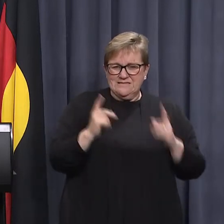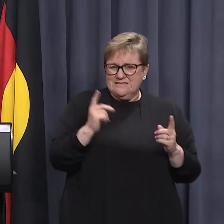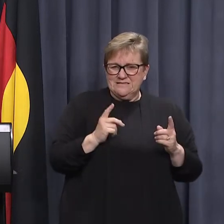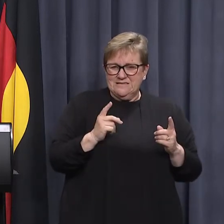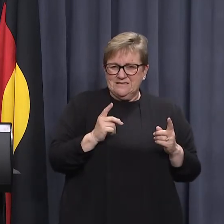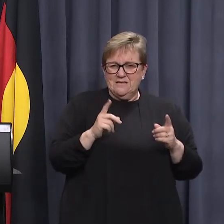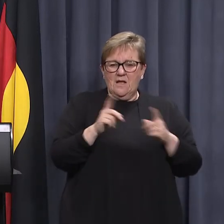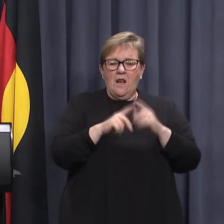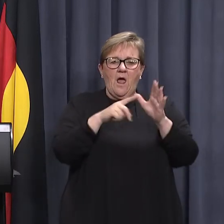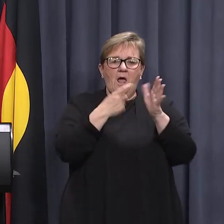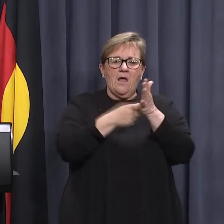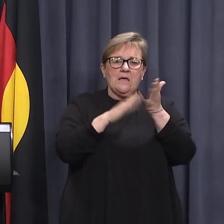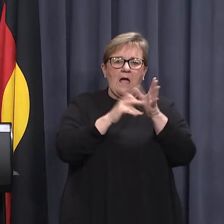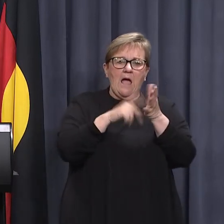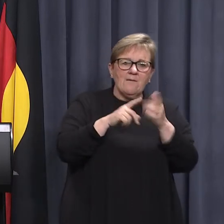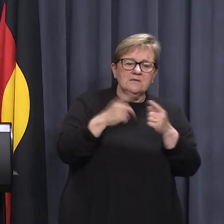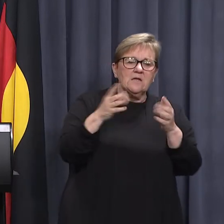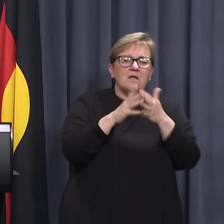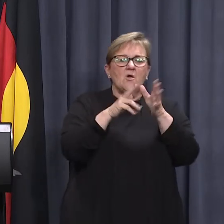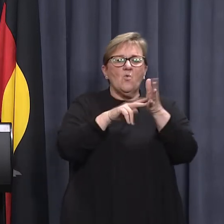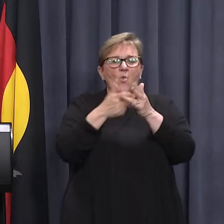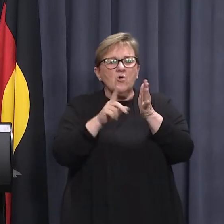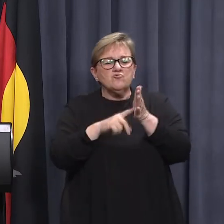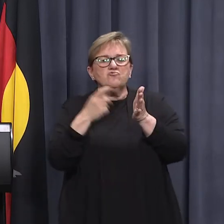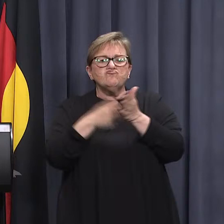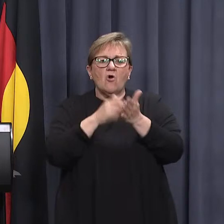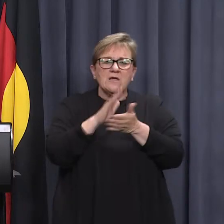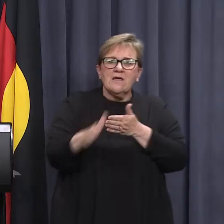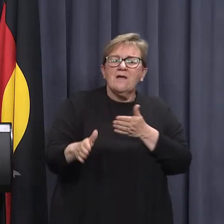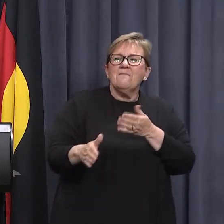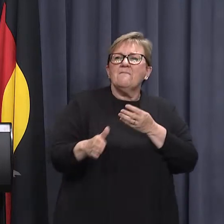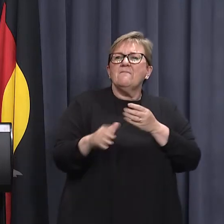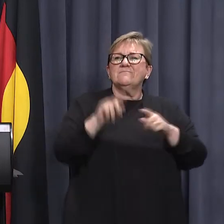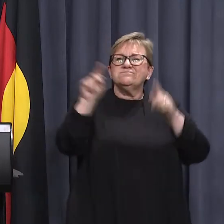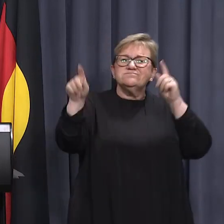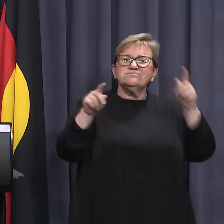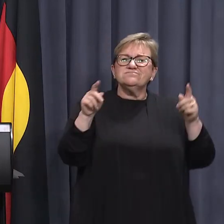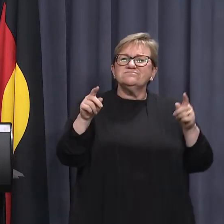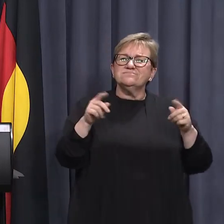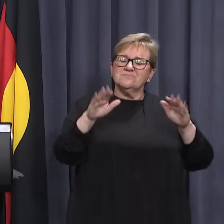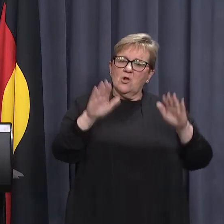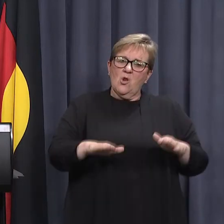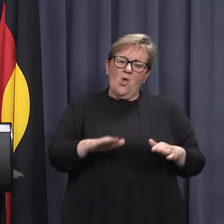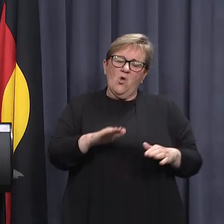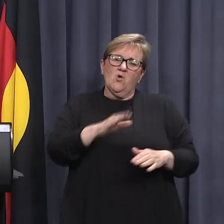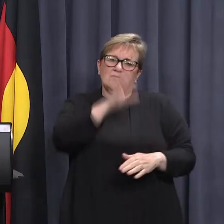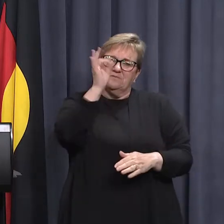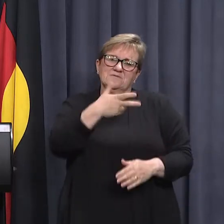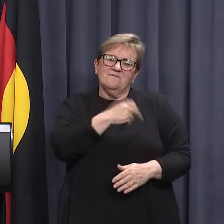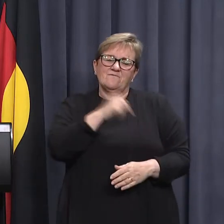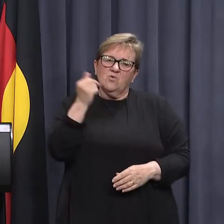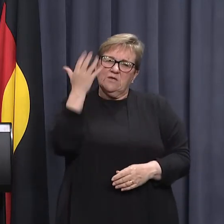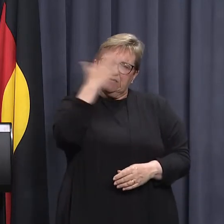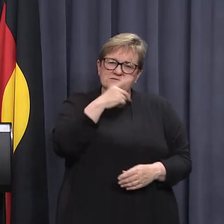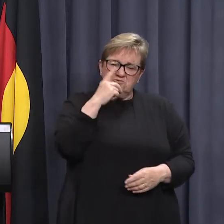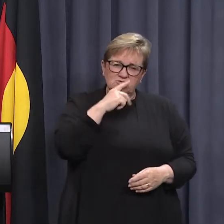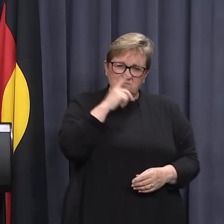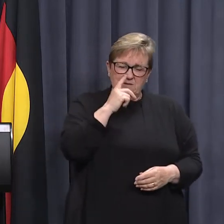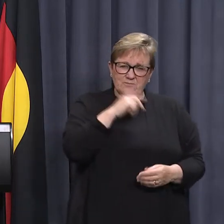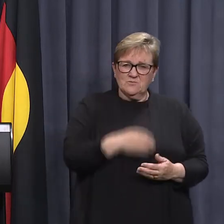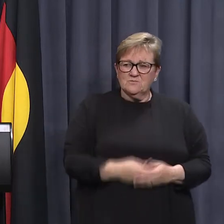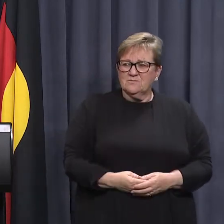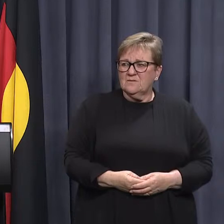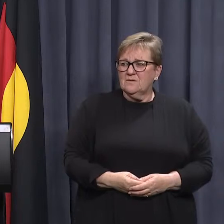places like Armandale, Wannaroo, Rockingham, where there are lower vaccination rates for Indigenous people and where the